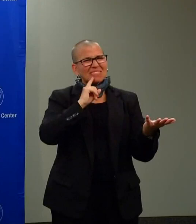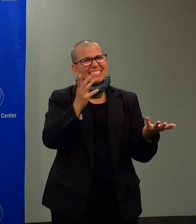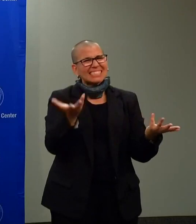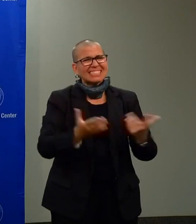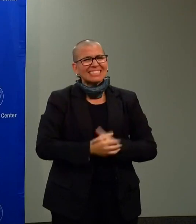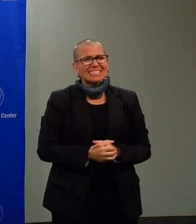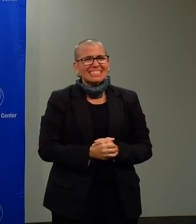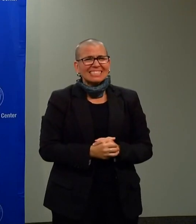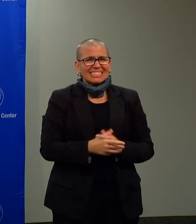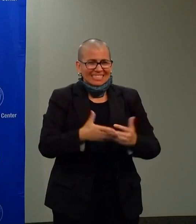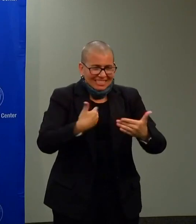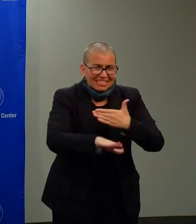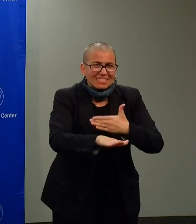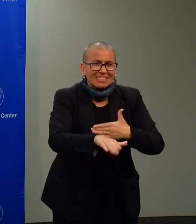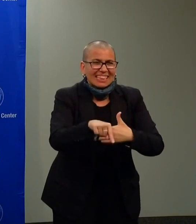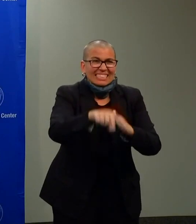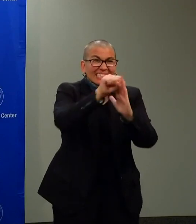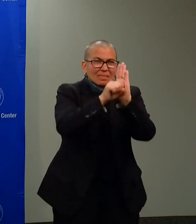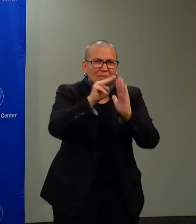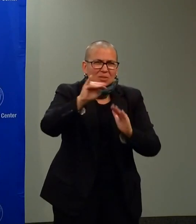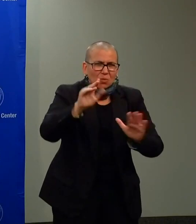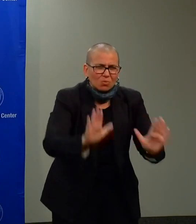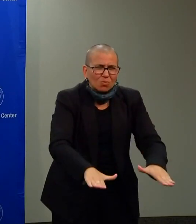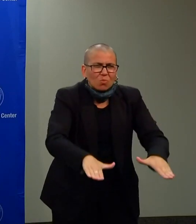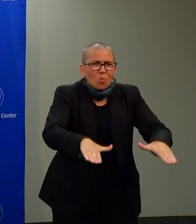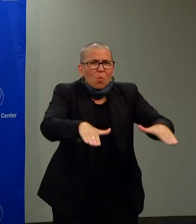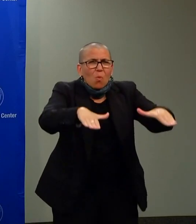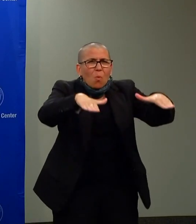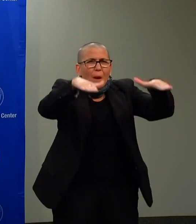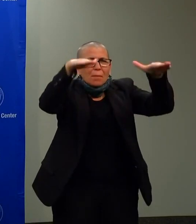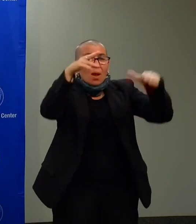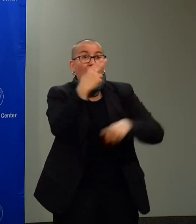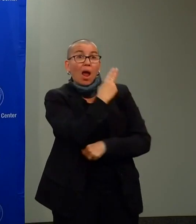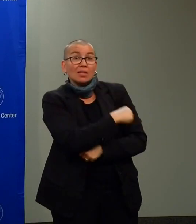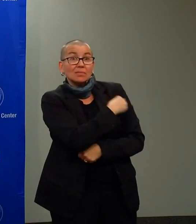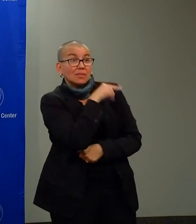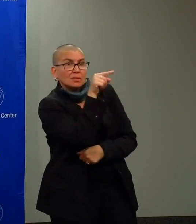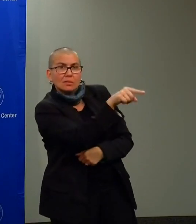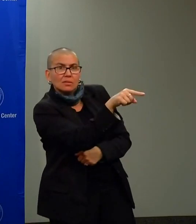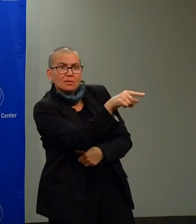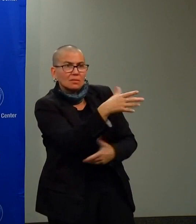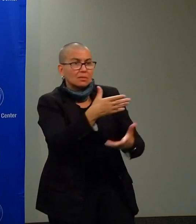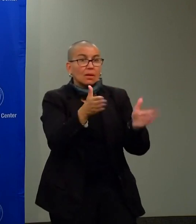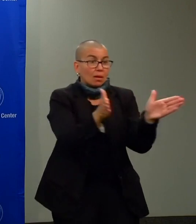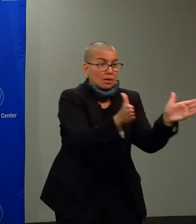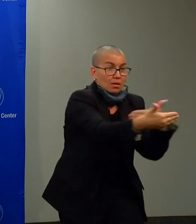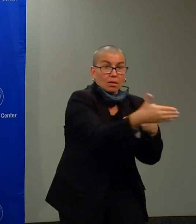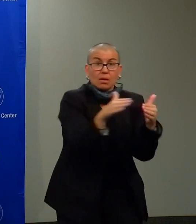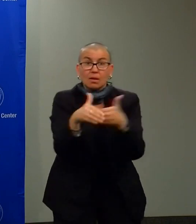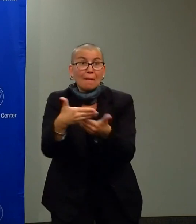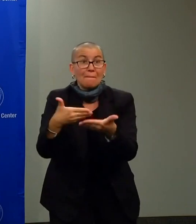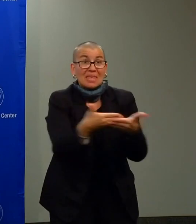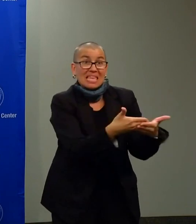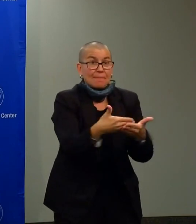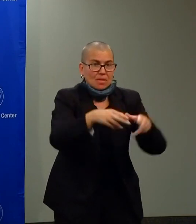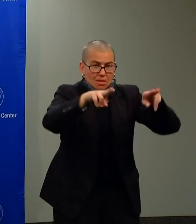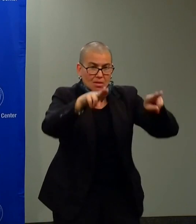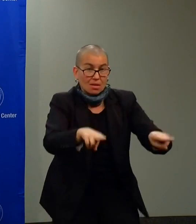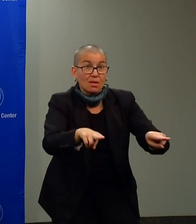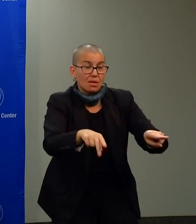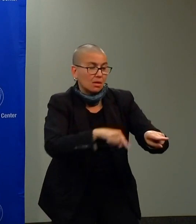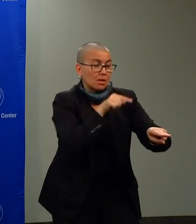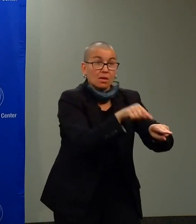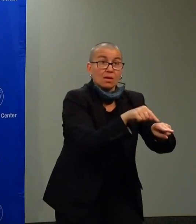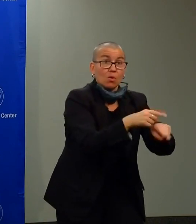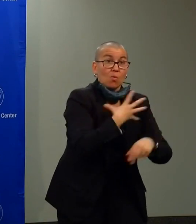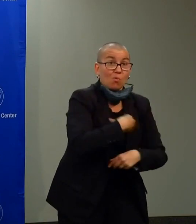babies sitting next to each other in the hospital. We can predict which one's going to live longer by the color of their skin. Not by genetics,